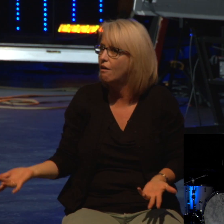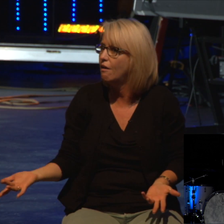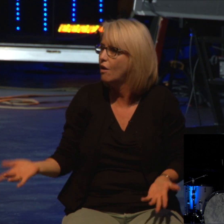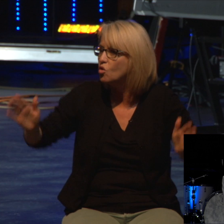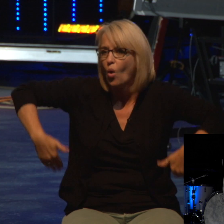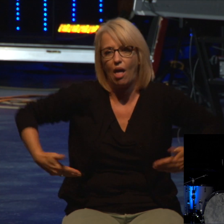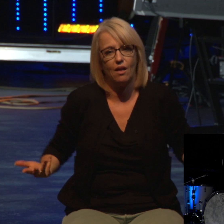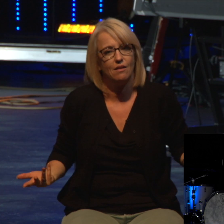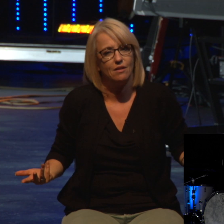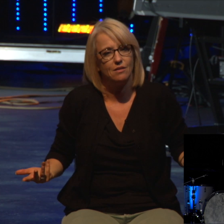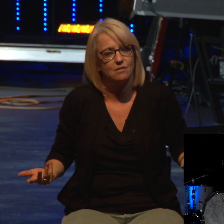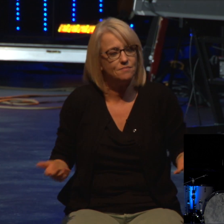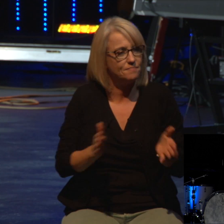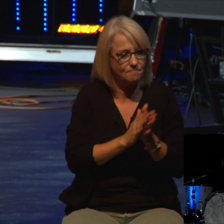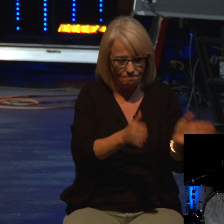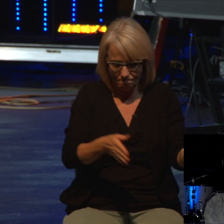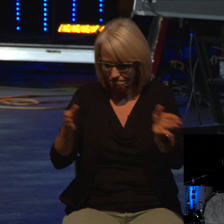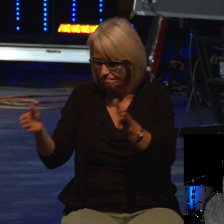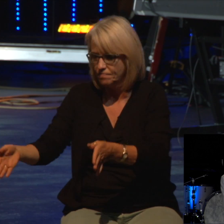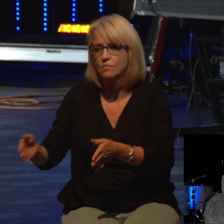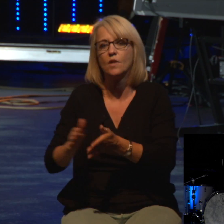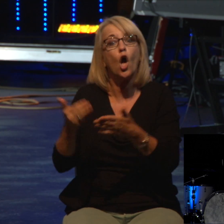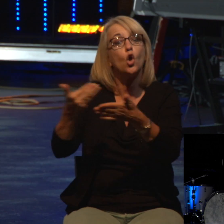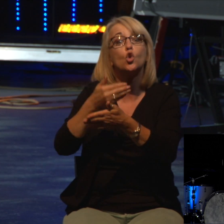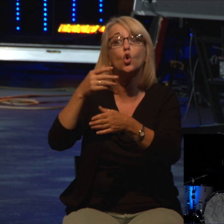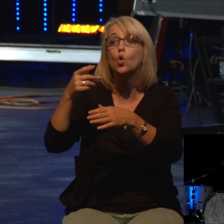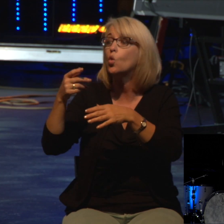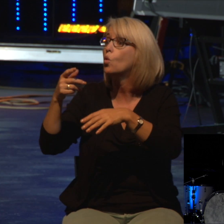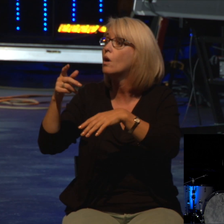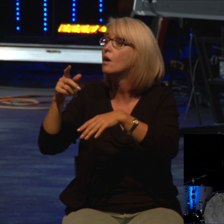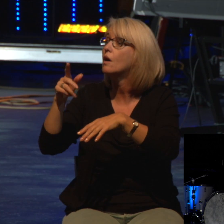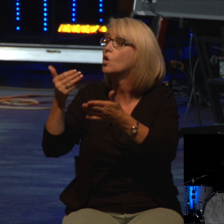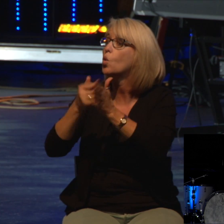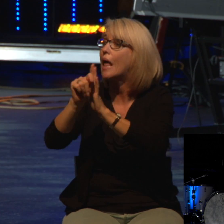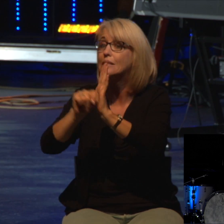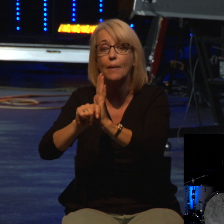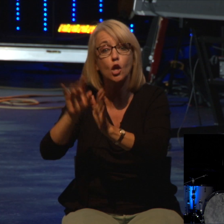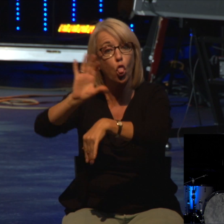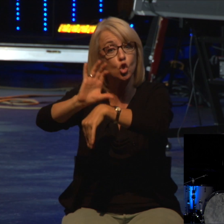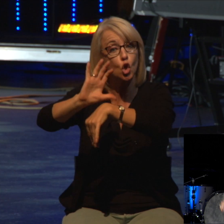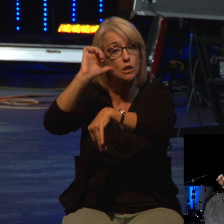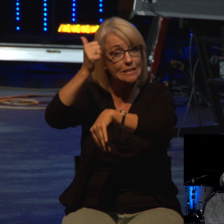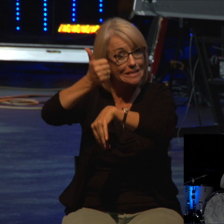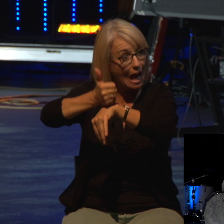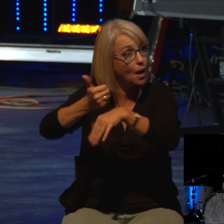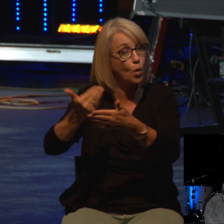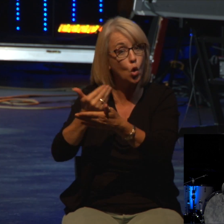coming into existence and you have this story of Ananias and Sapphira. People were selling what